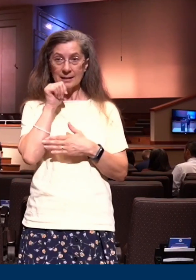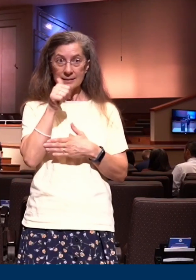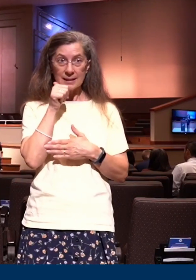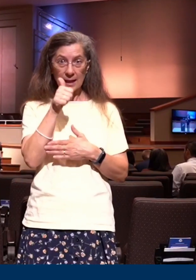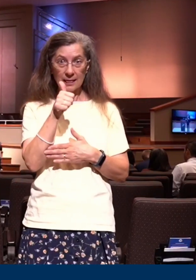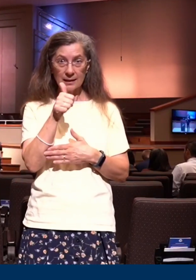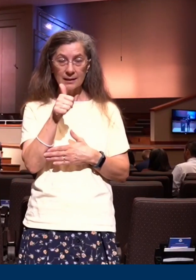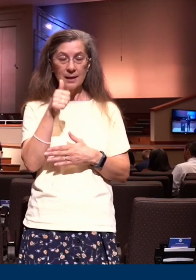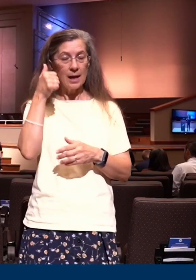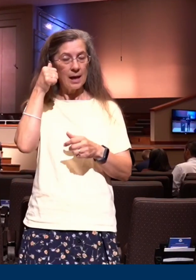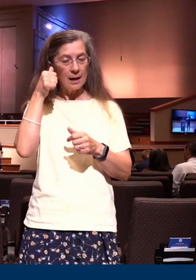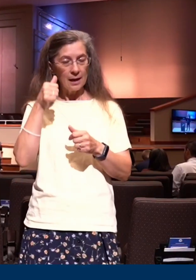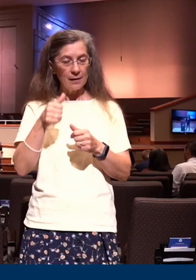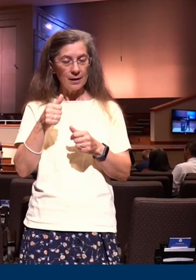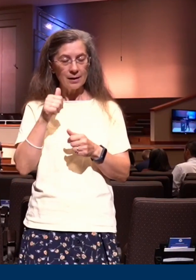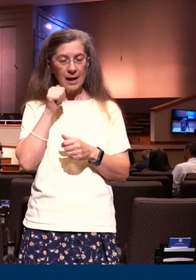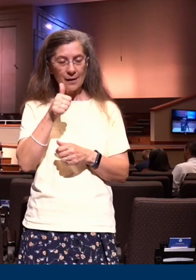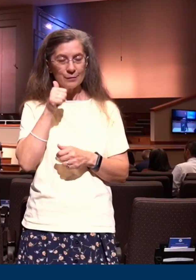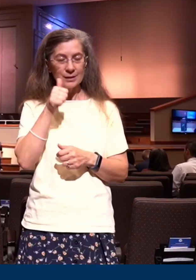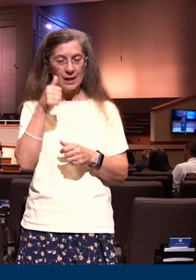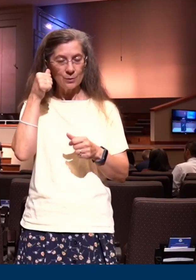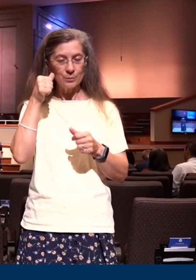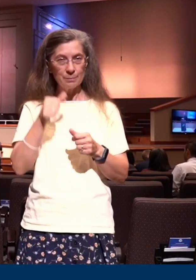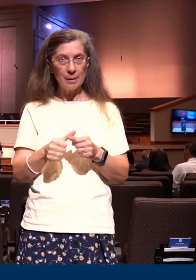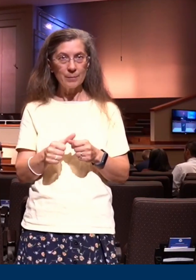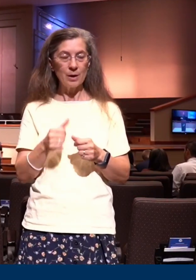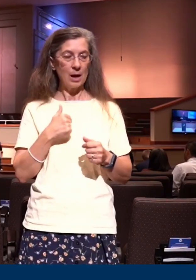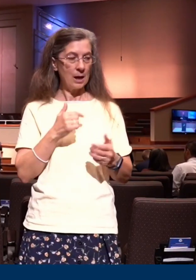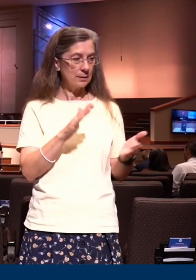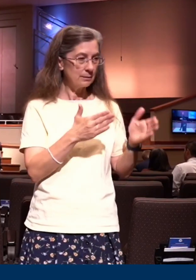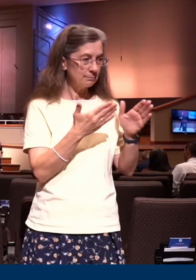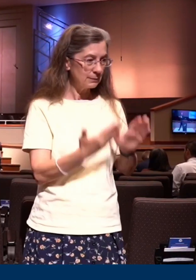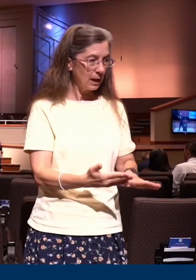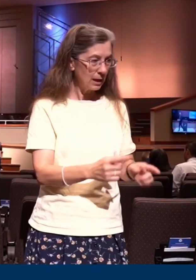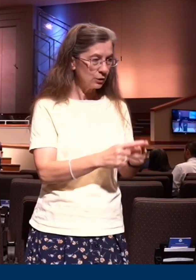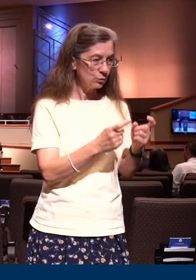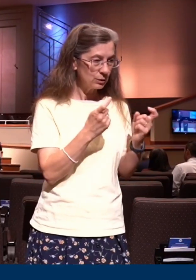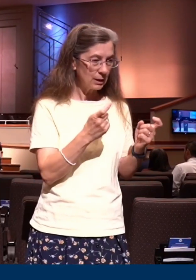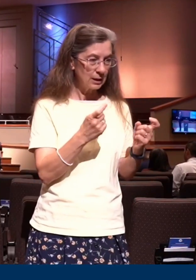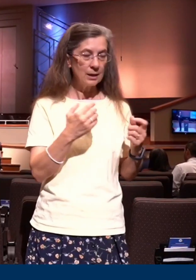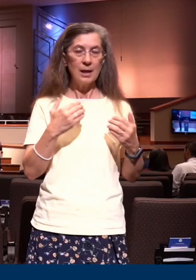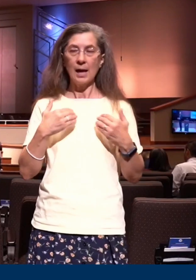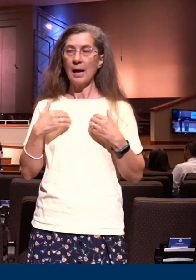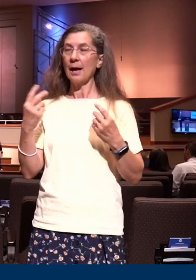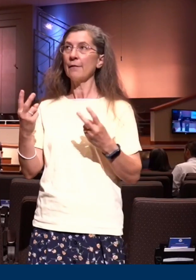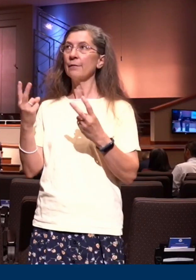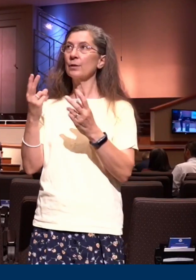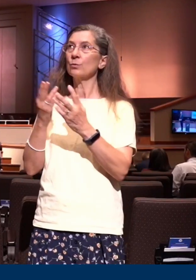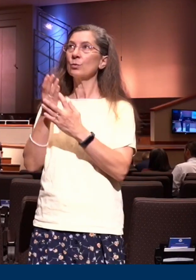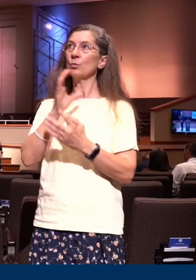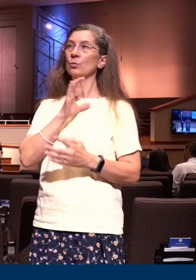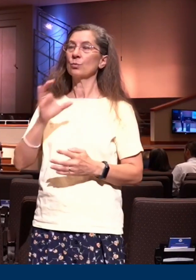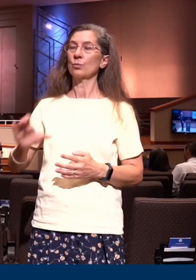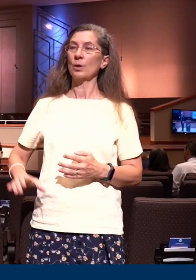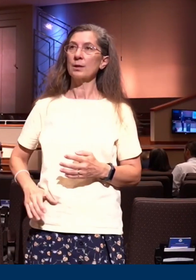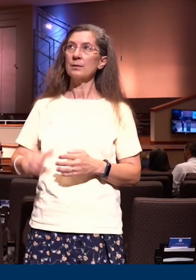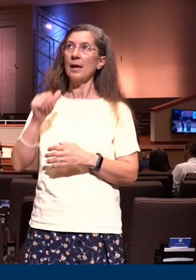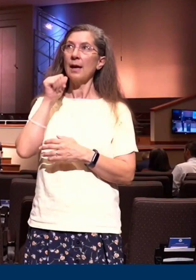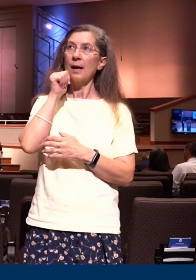he reckoned himself to be victorious in Christ he claimed that he lived